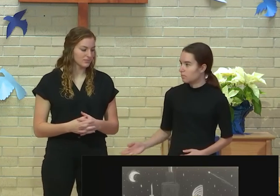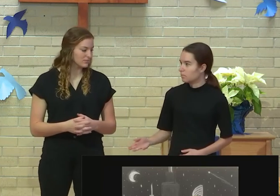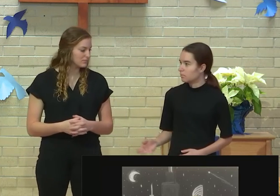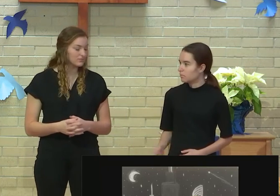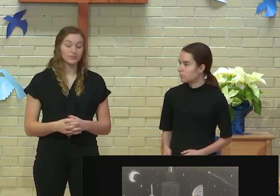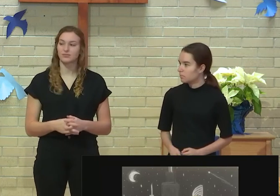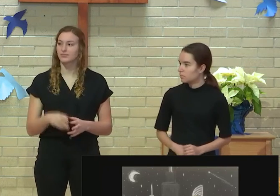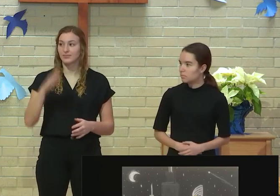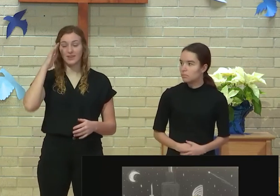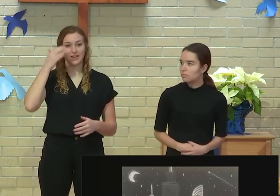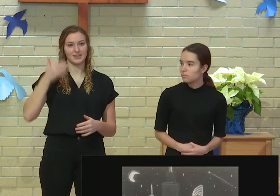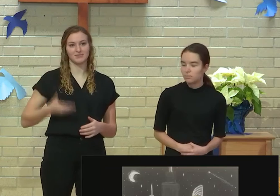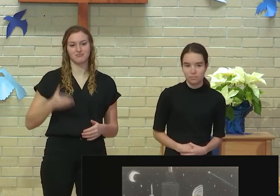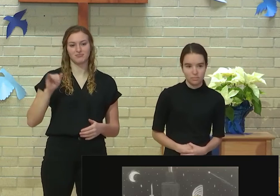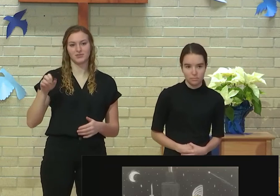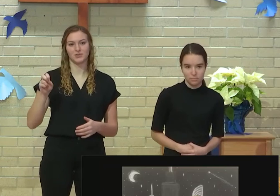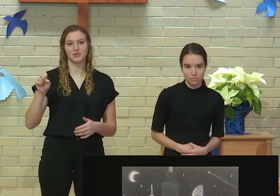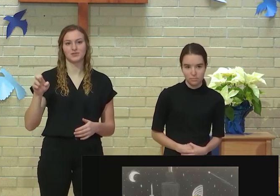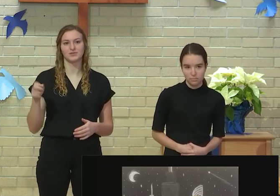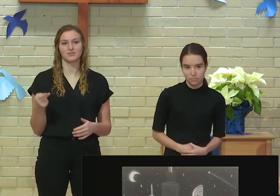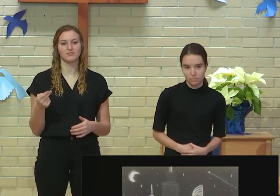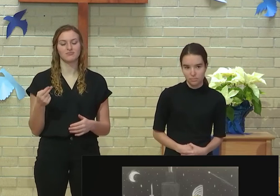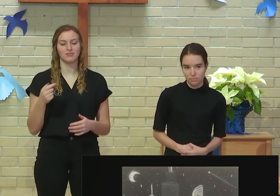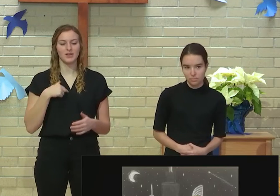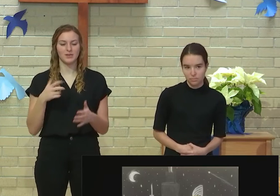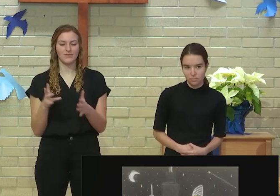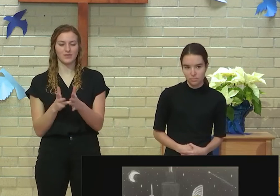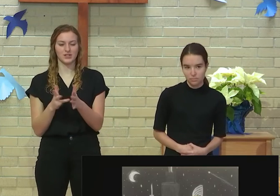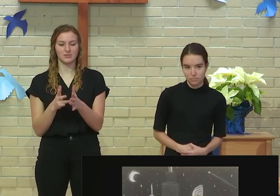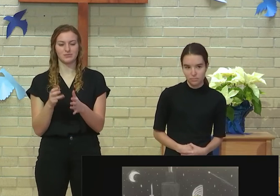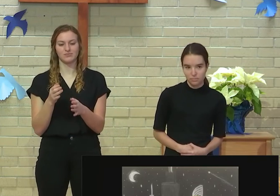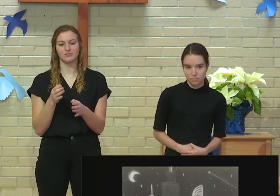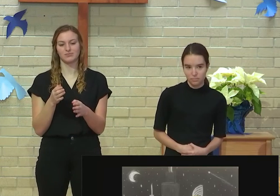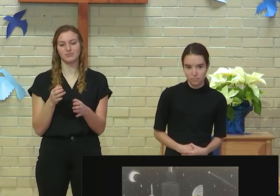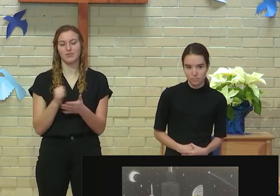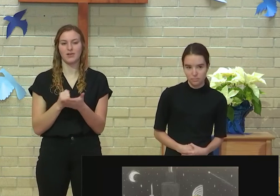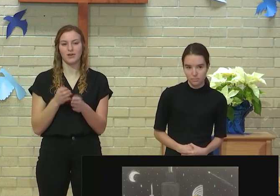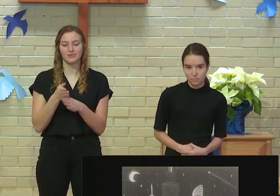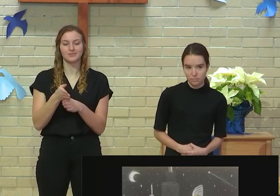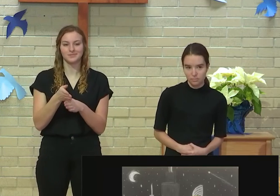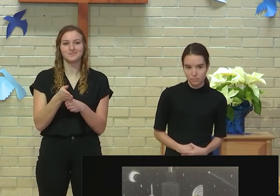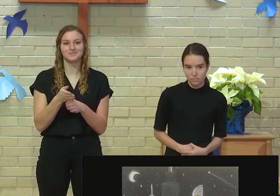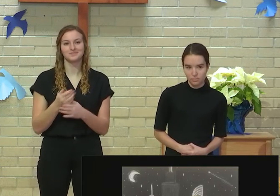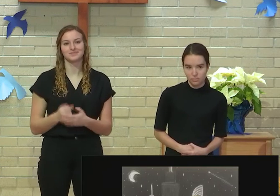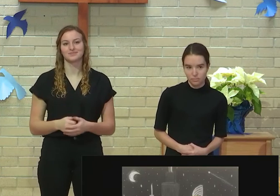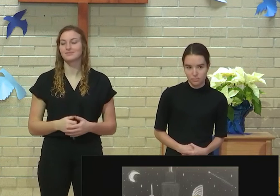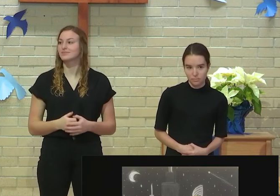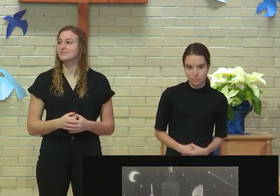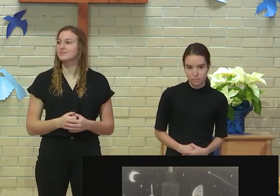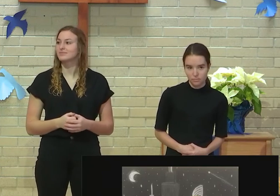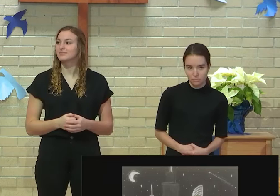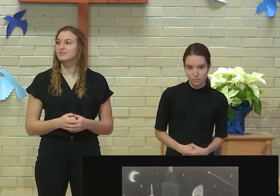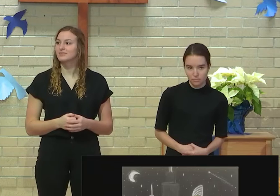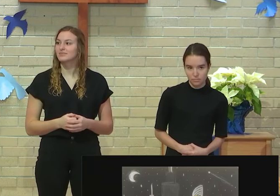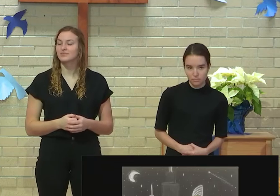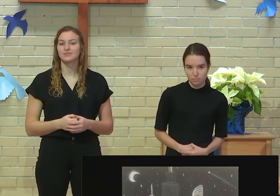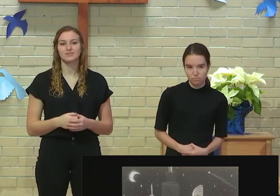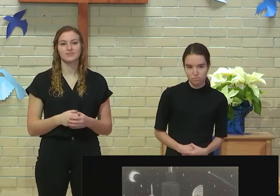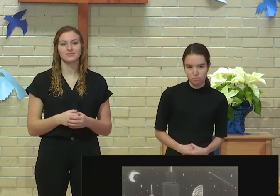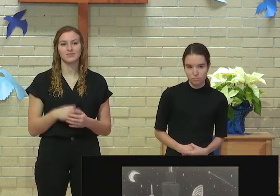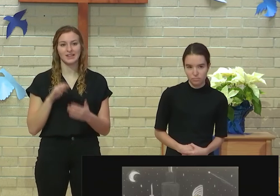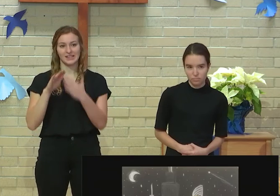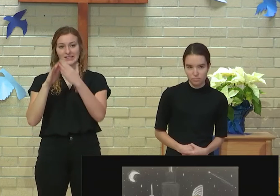Hello. I am Joseph Munsidira. I am a freshman art major. And this piece is titled The Verdant City.